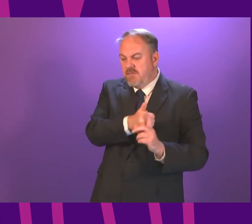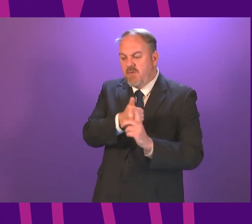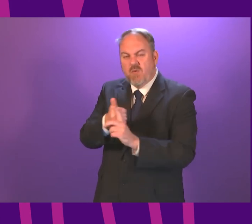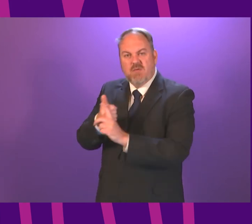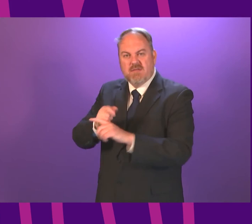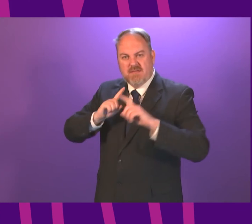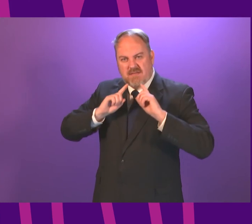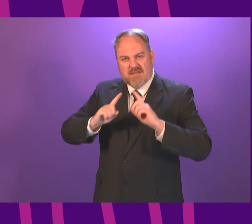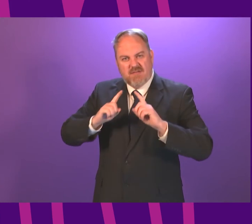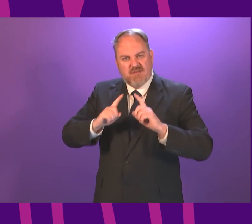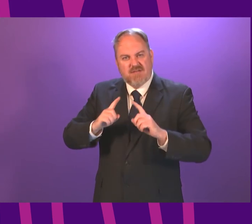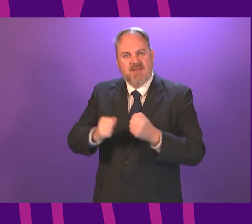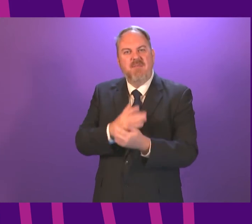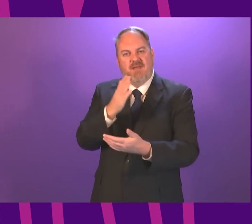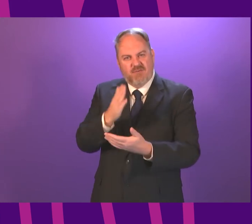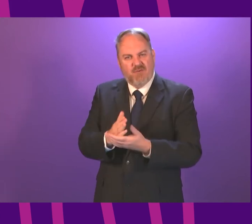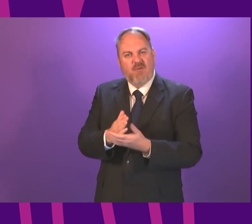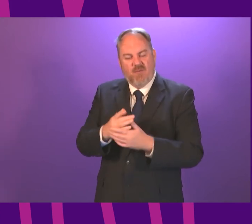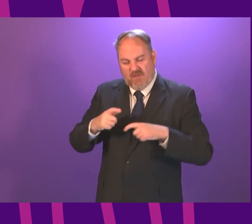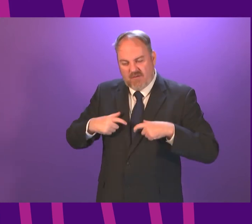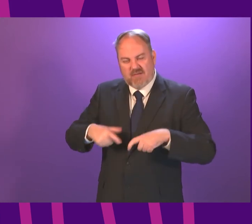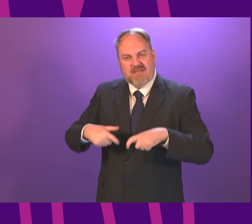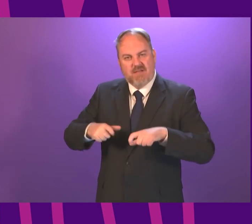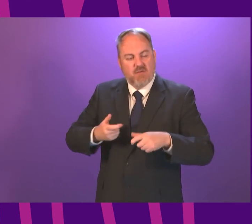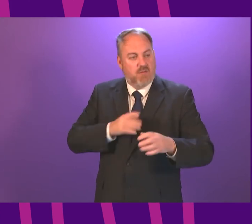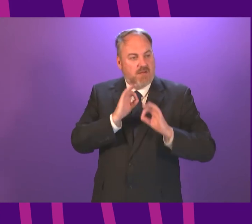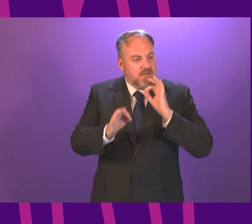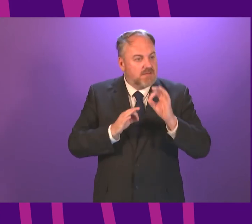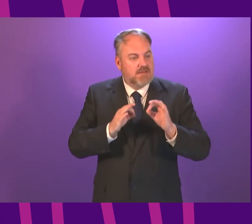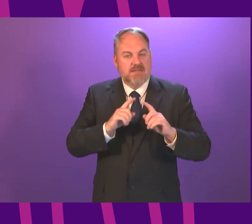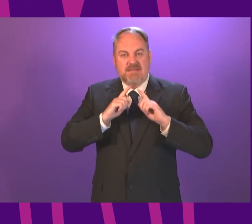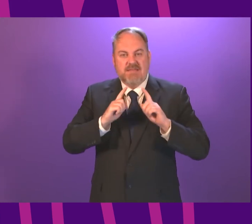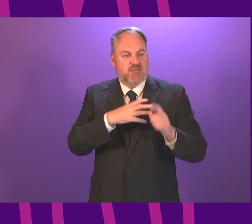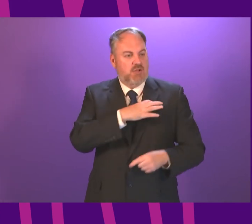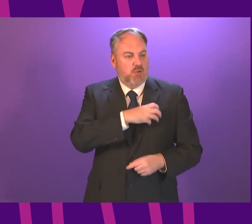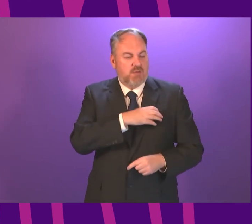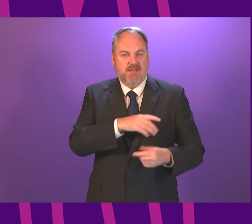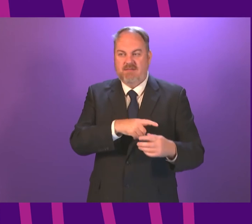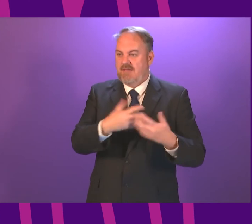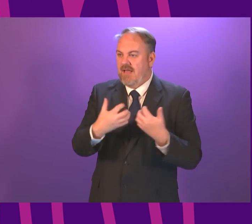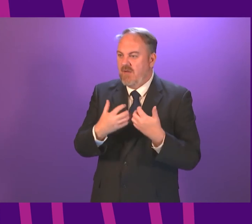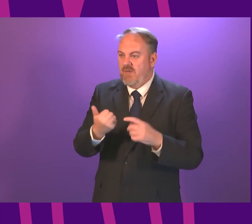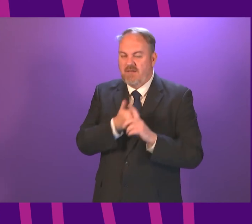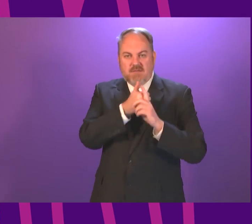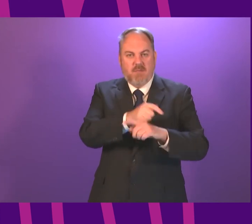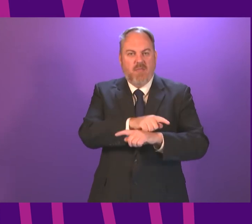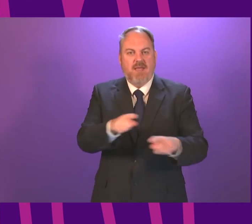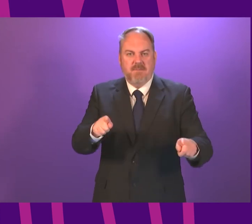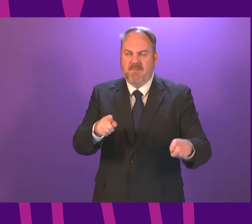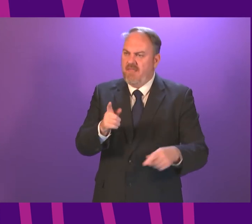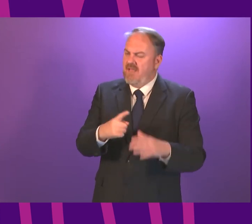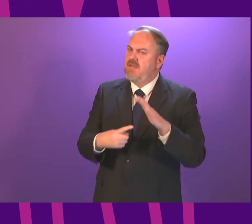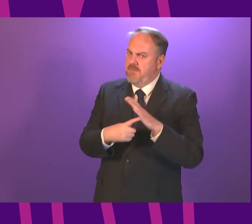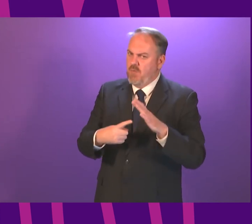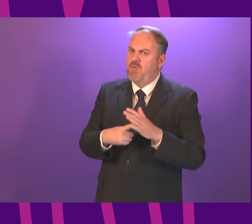ways and we are doing that and we will continue to talk to teaching unions about what more can be done to support teachers as they do the very